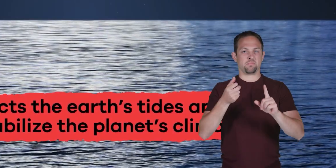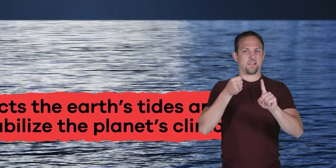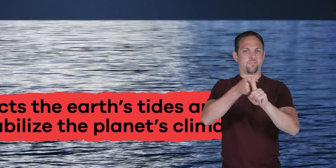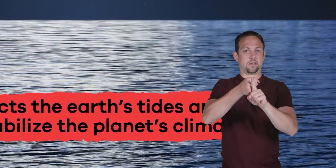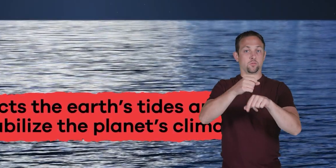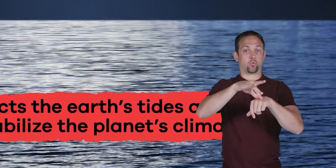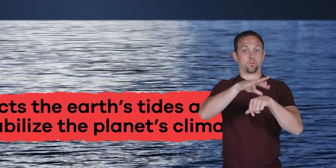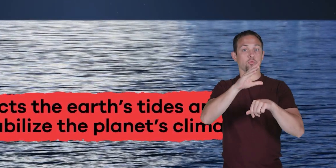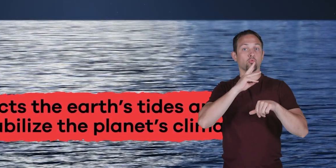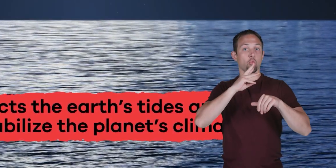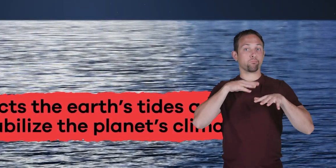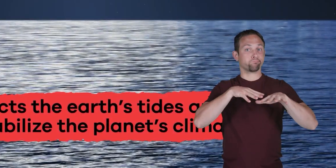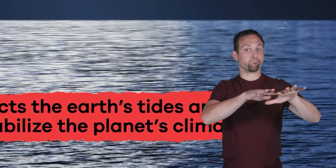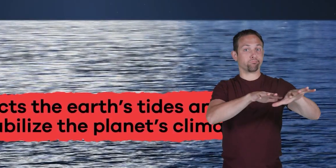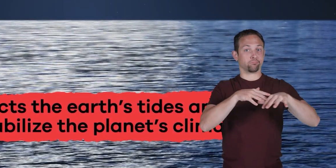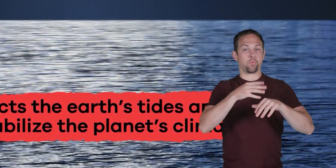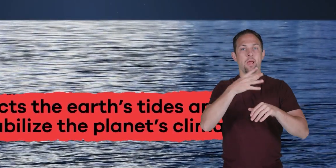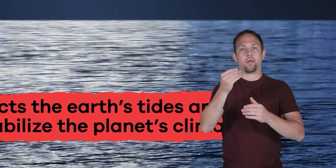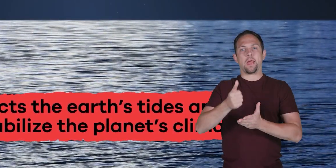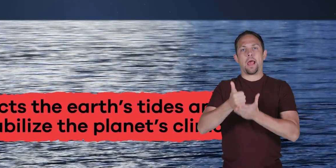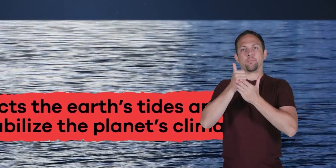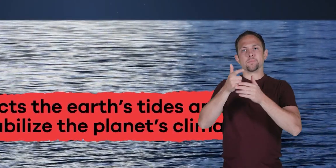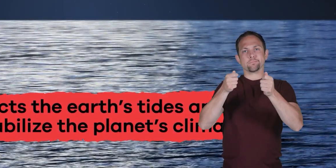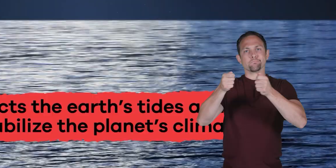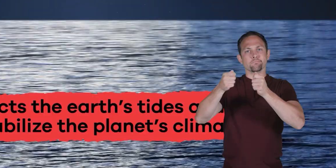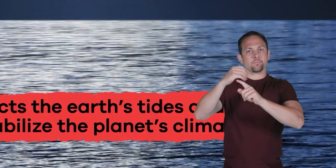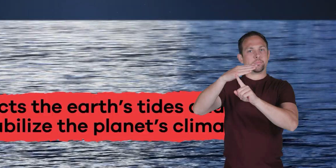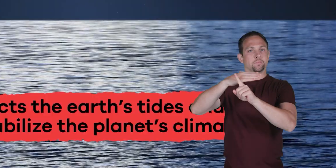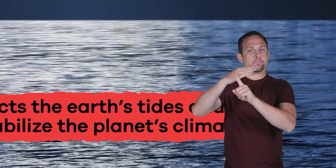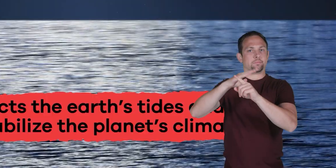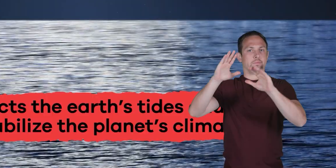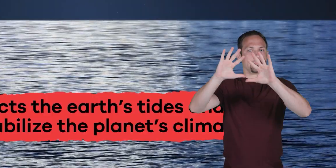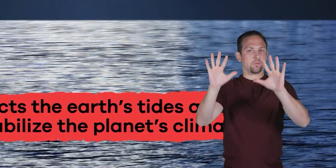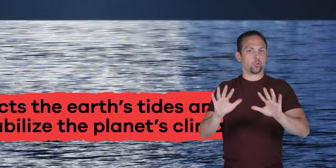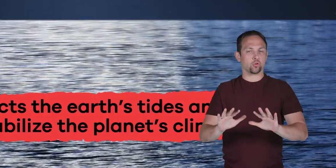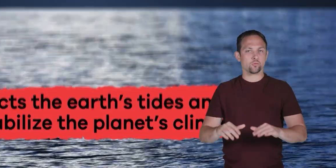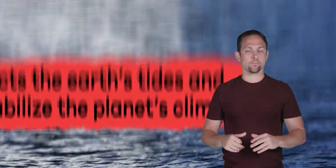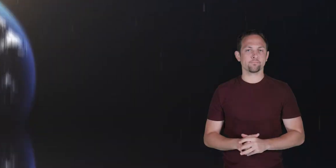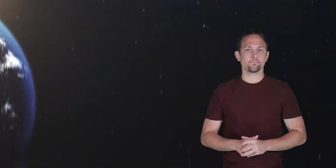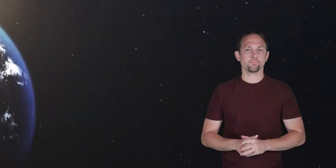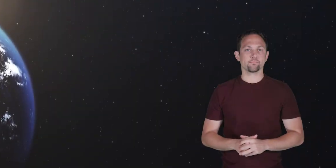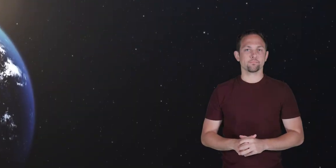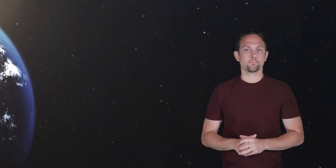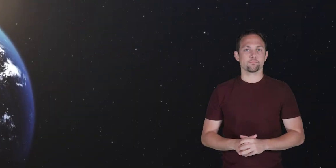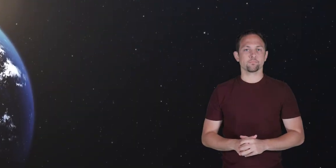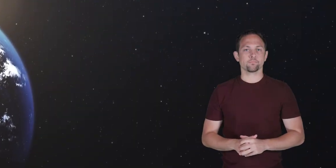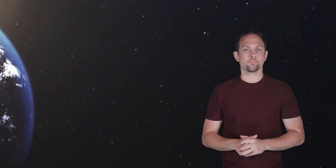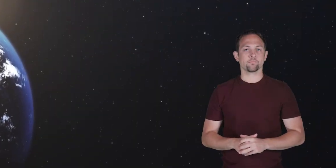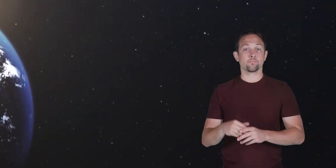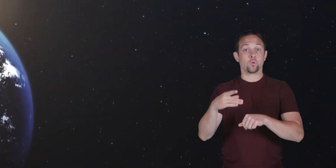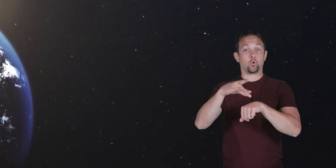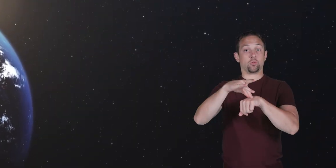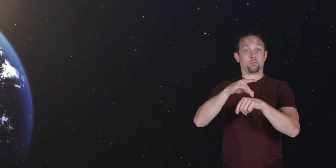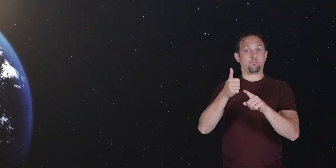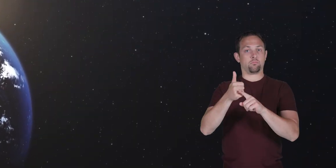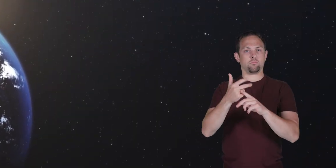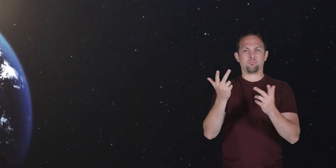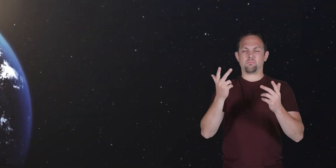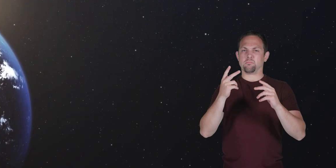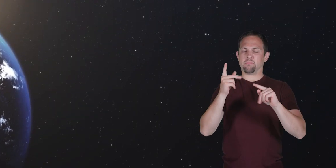earth's tides and helps stabilize the planet's climate the earth is an irreplaceable part